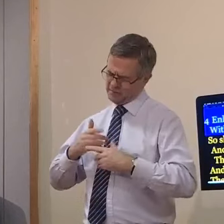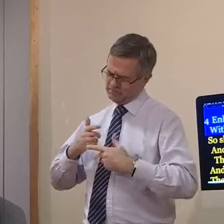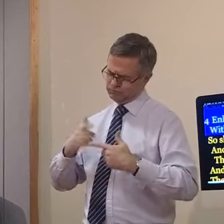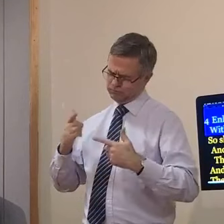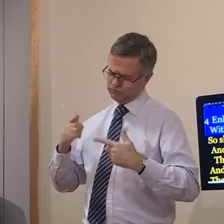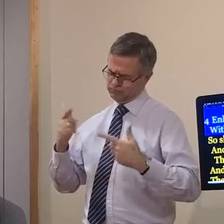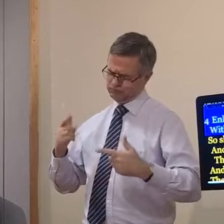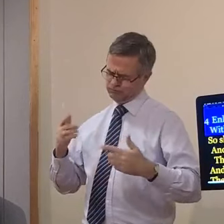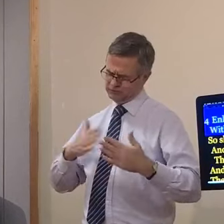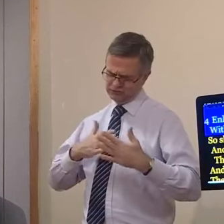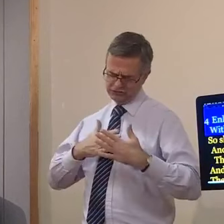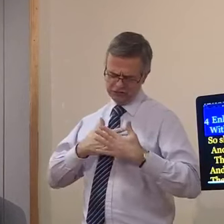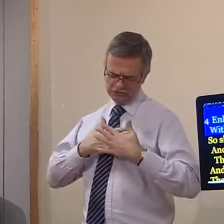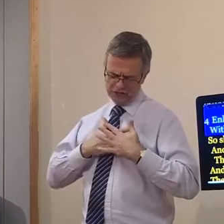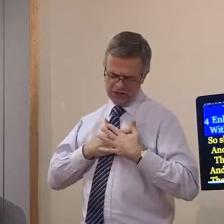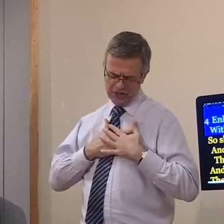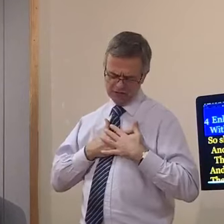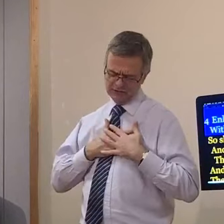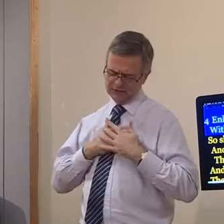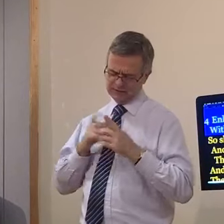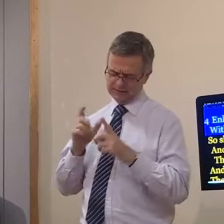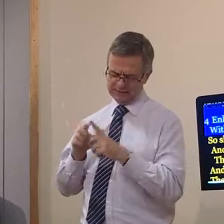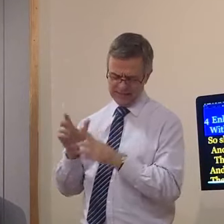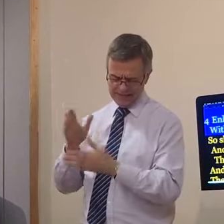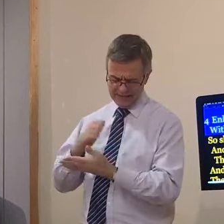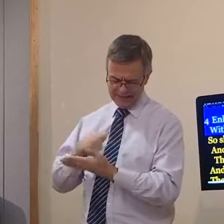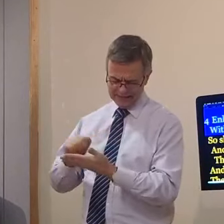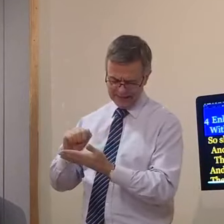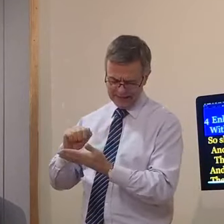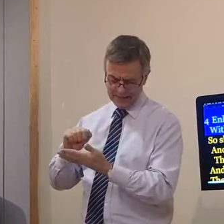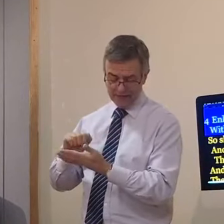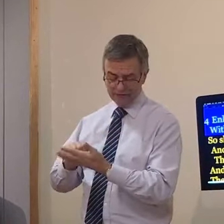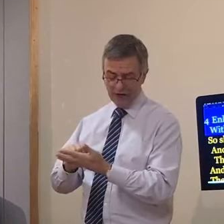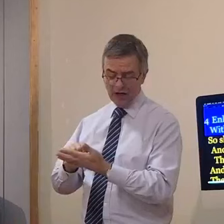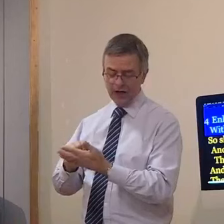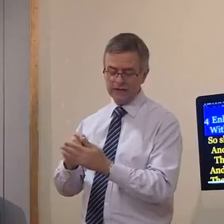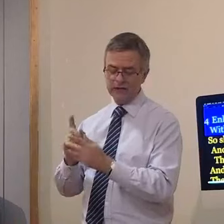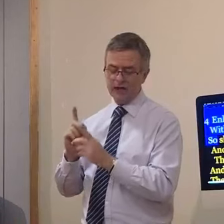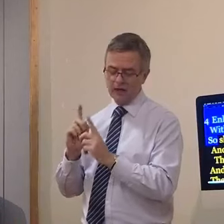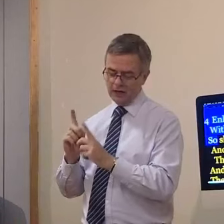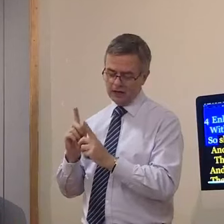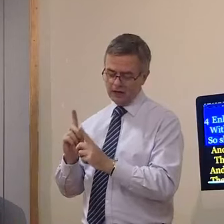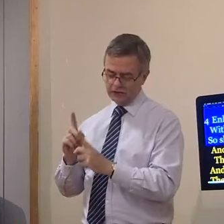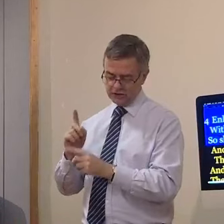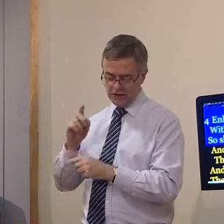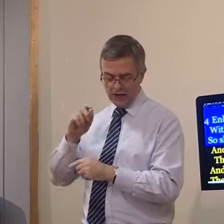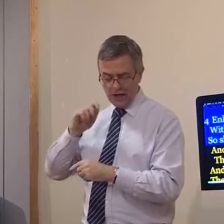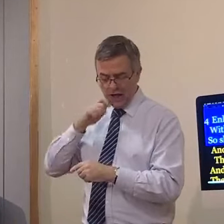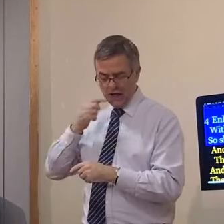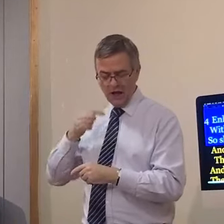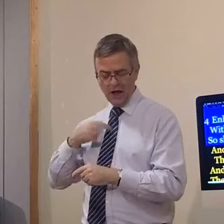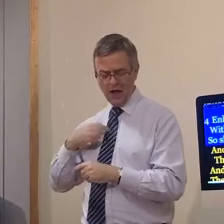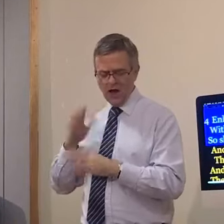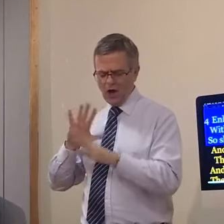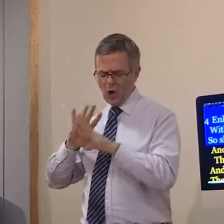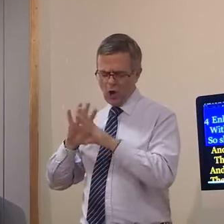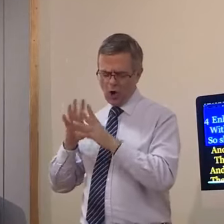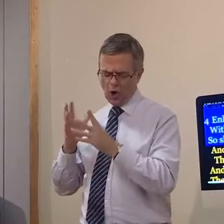boundless guarantee divine so shall thy all